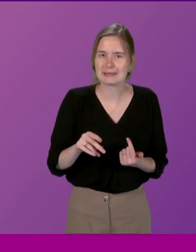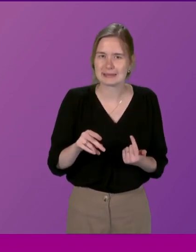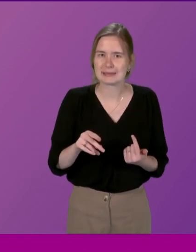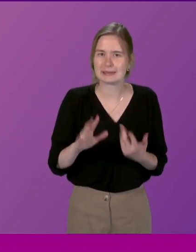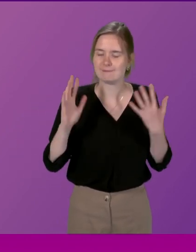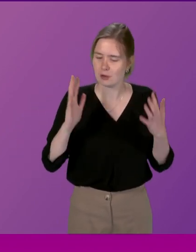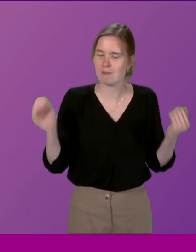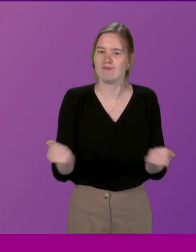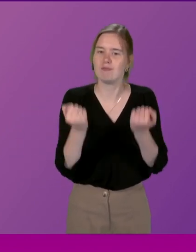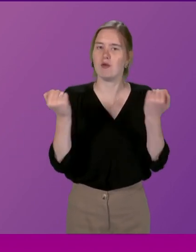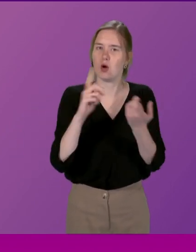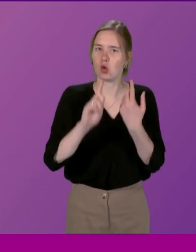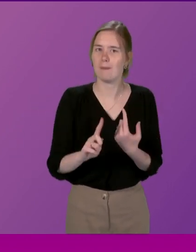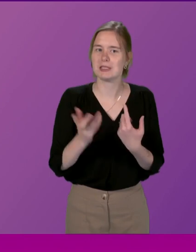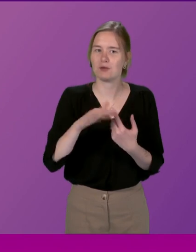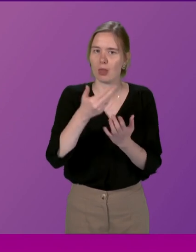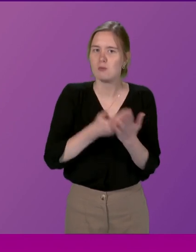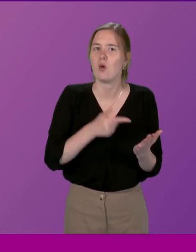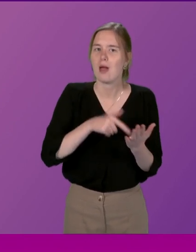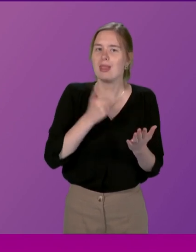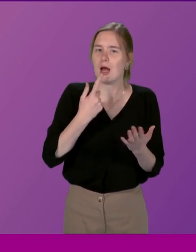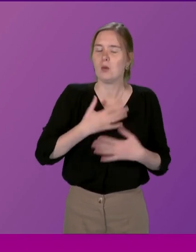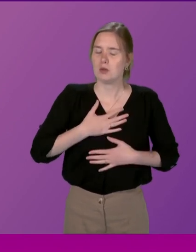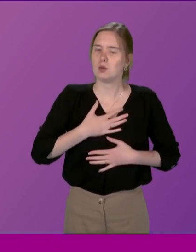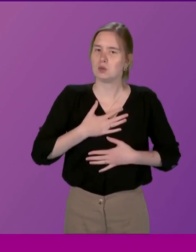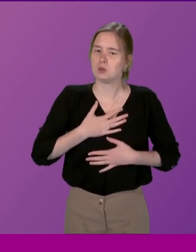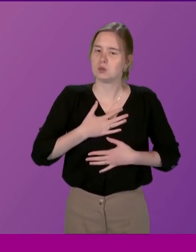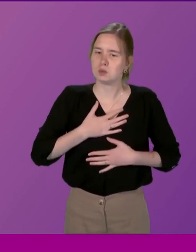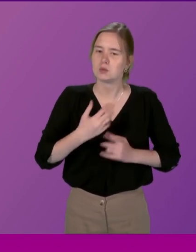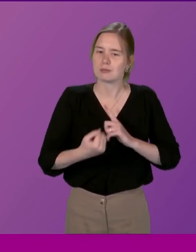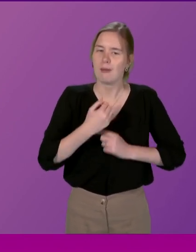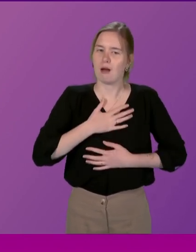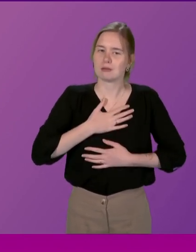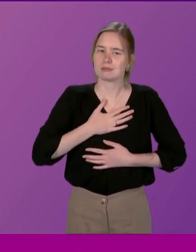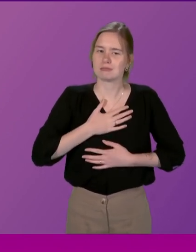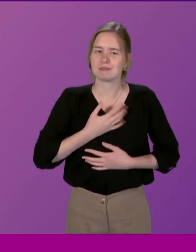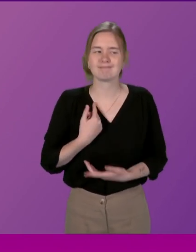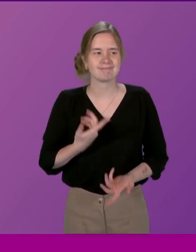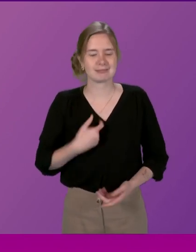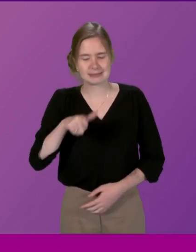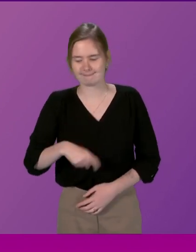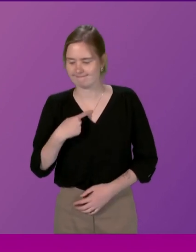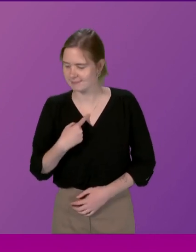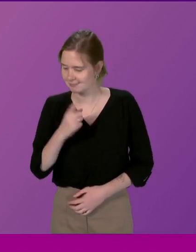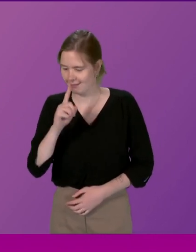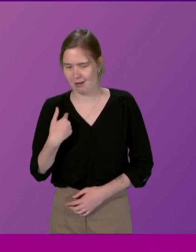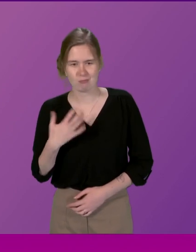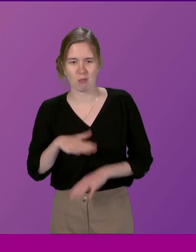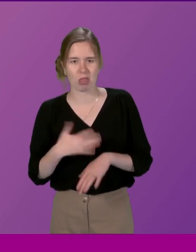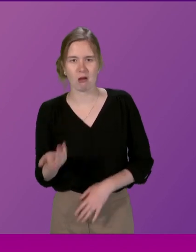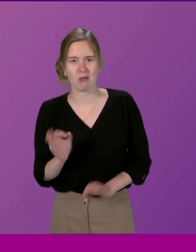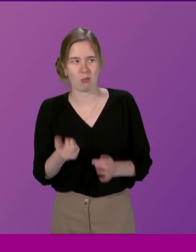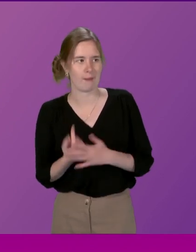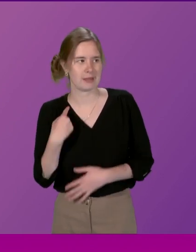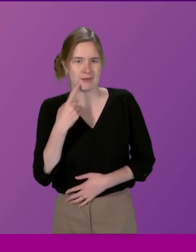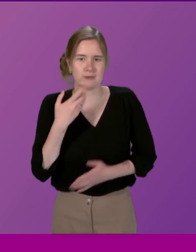powerful comments that are contained in this report that one moved me that someone says I can't be bothered because nothing will happen I think